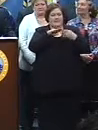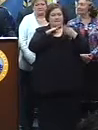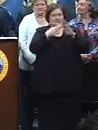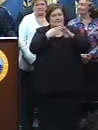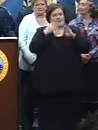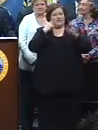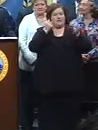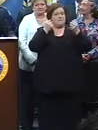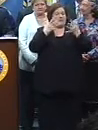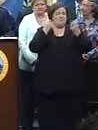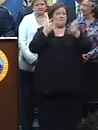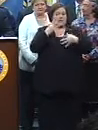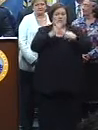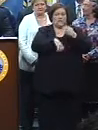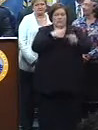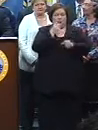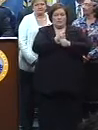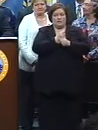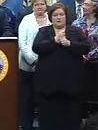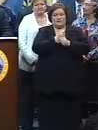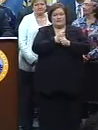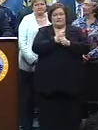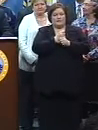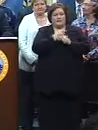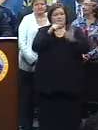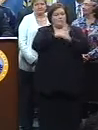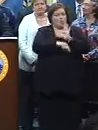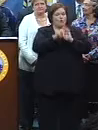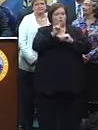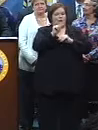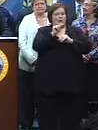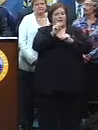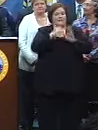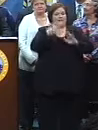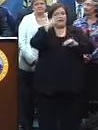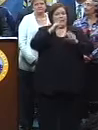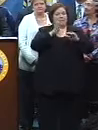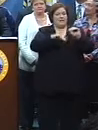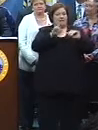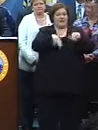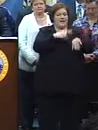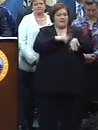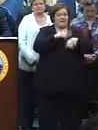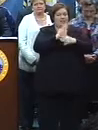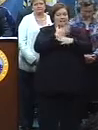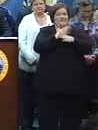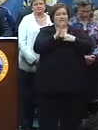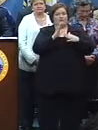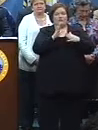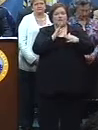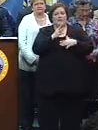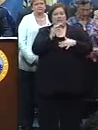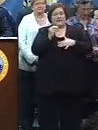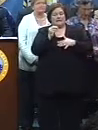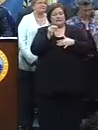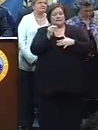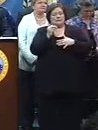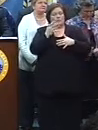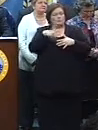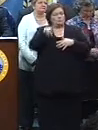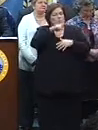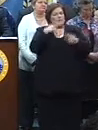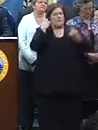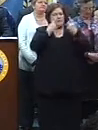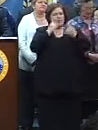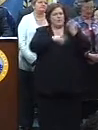for many, many, many, many years has had a murder rate that's higher than the national average and call people to really think about what they